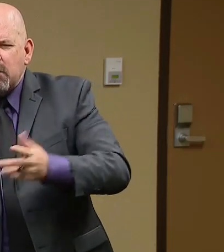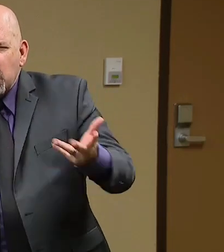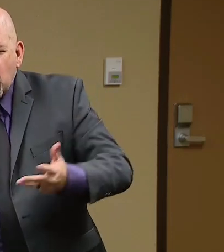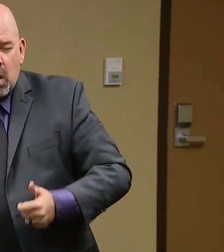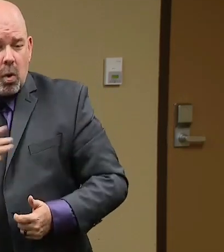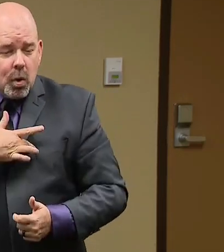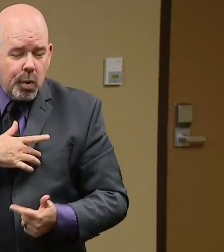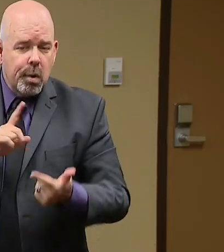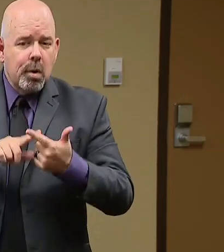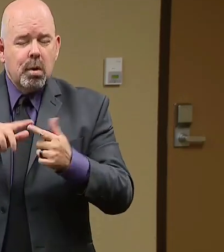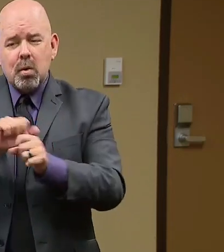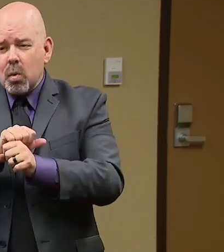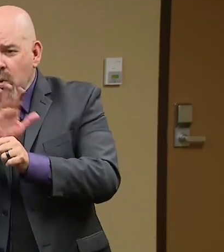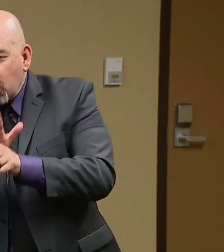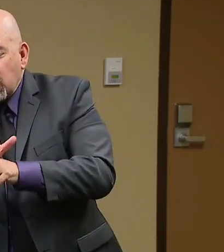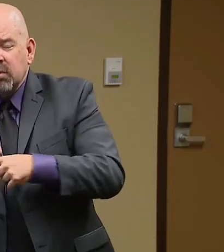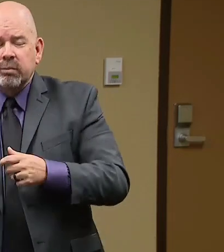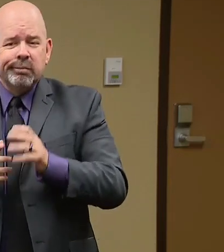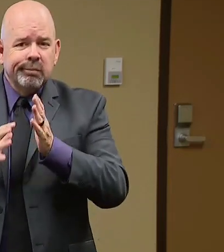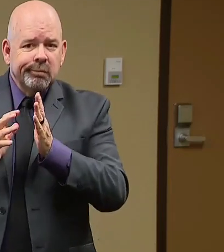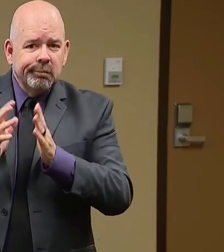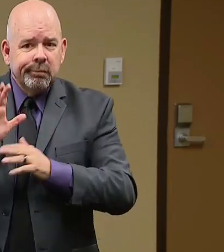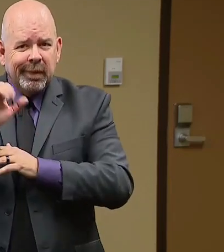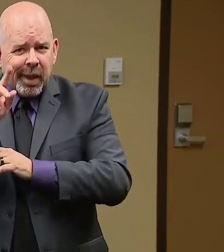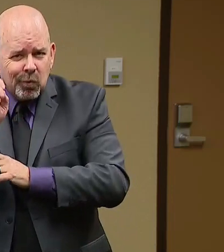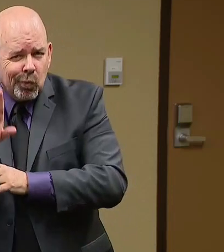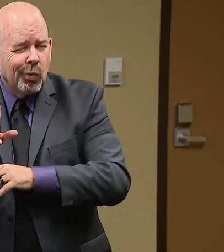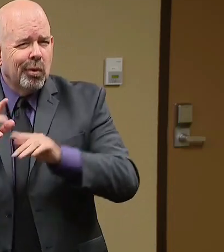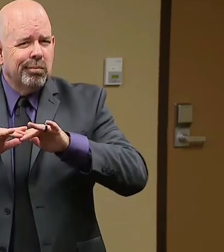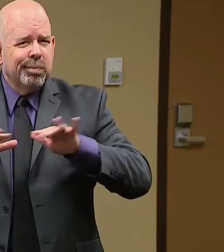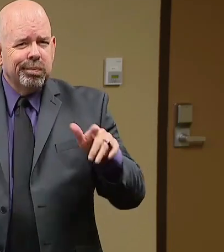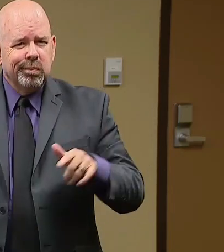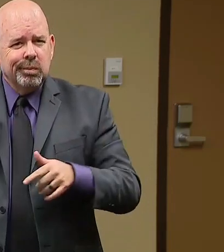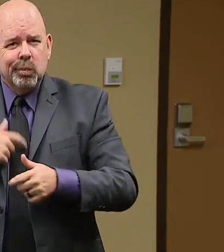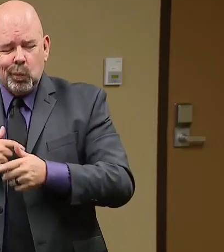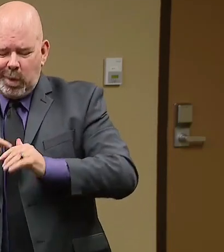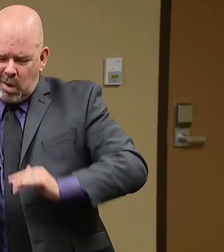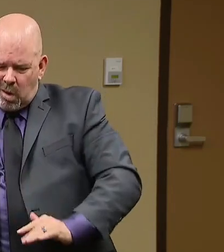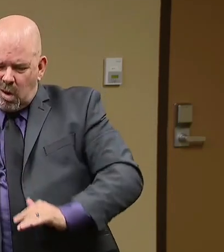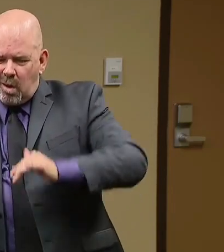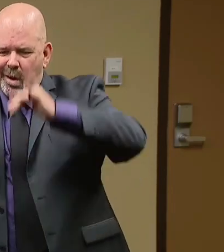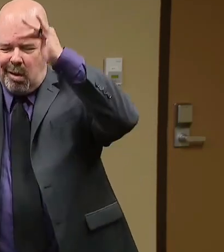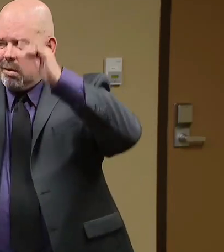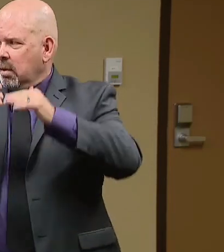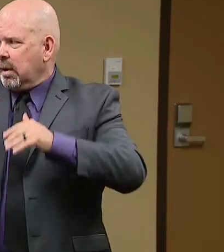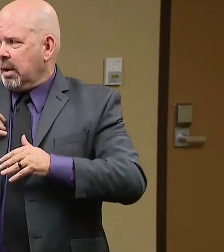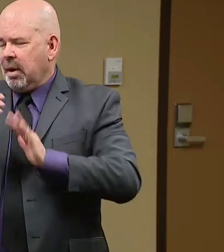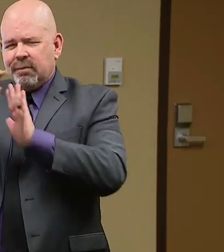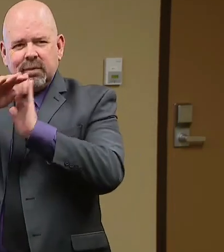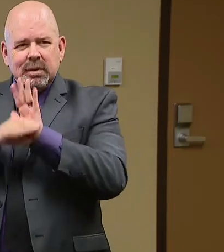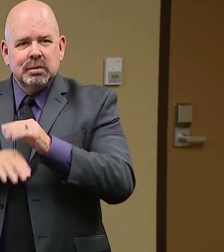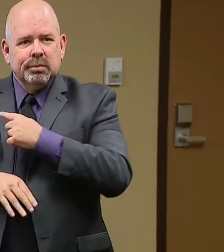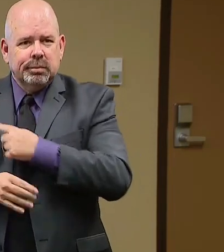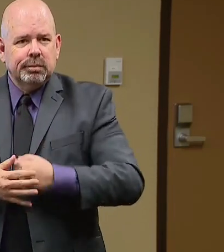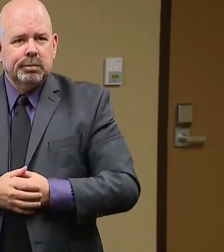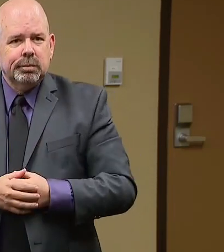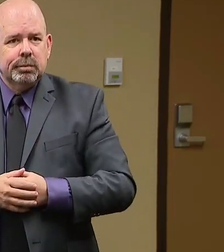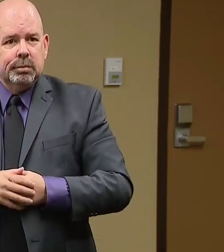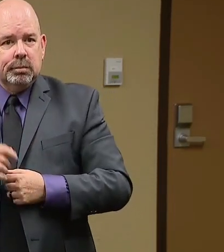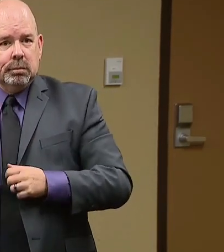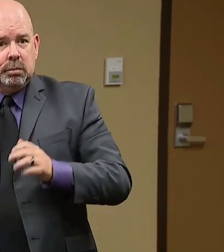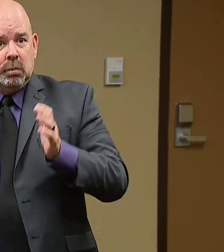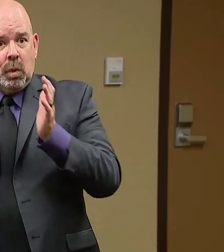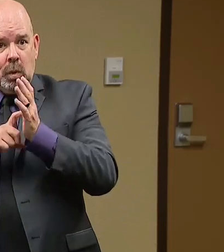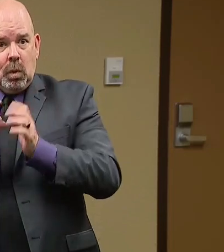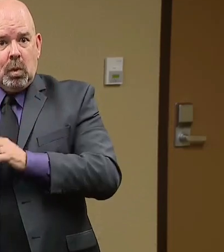was down at the bottom. As we get to April 20th, 23rd, moving up, continues to move up as one of the leading causes of